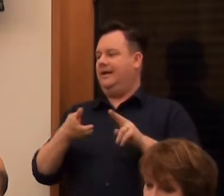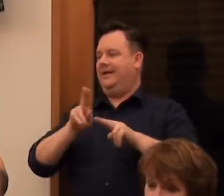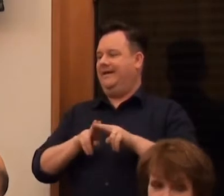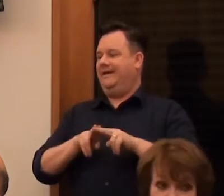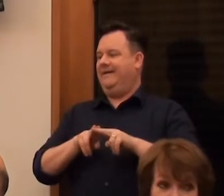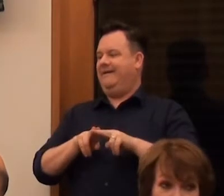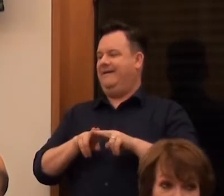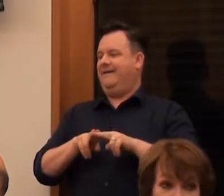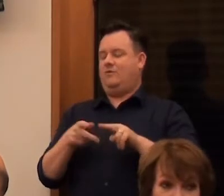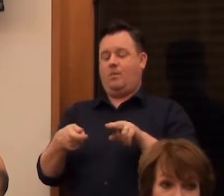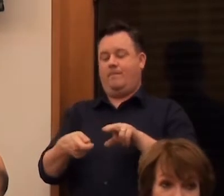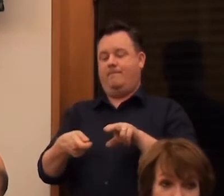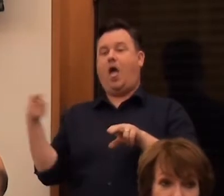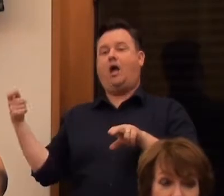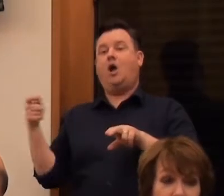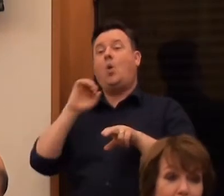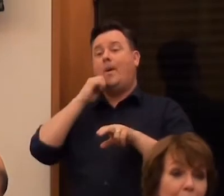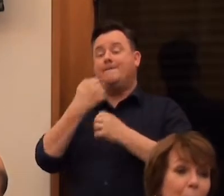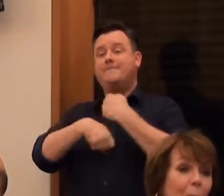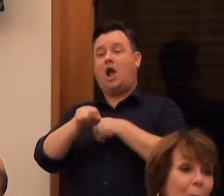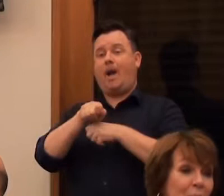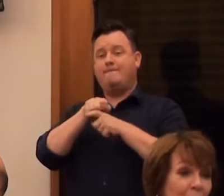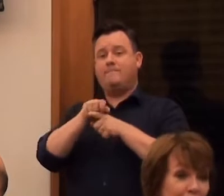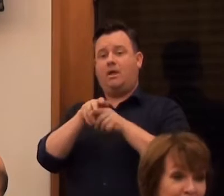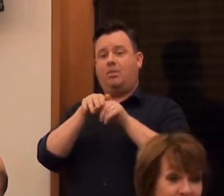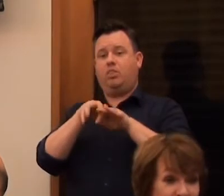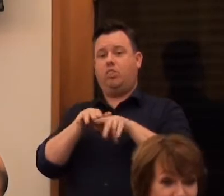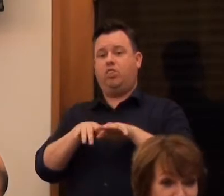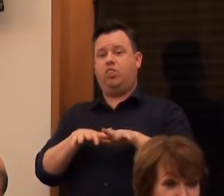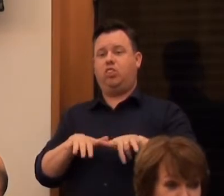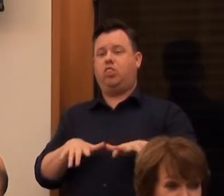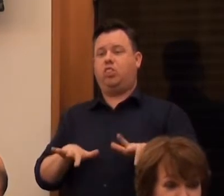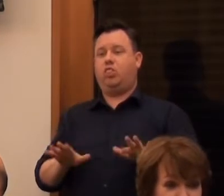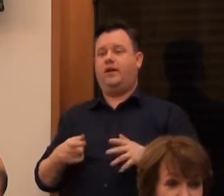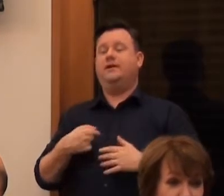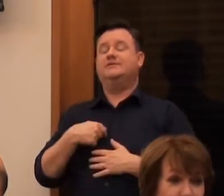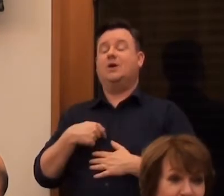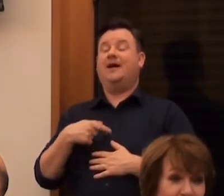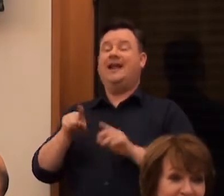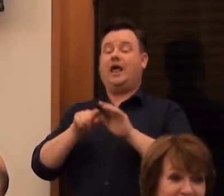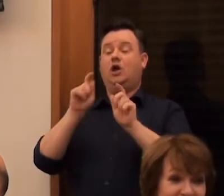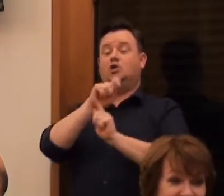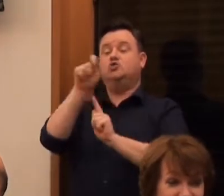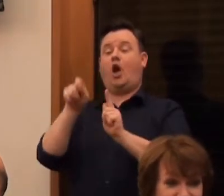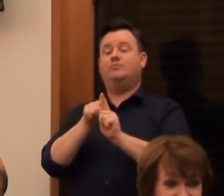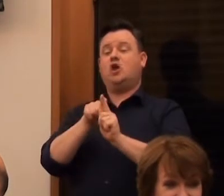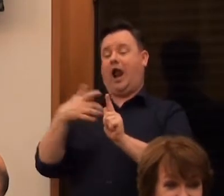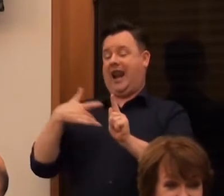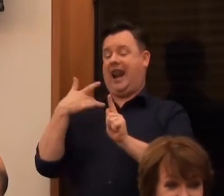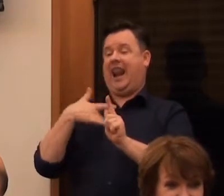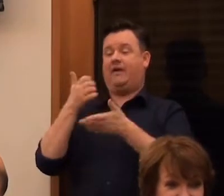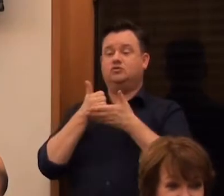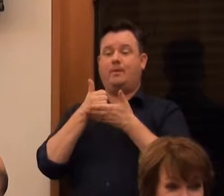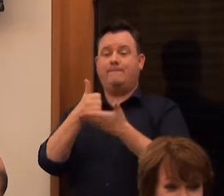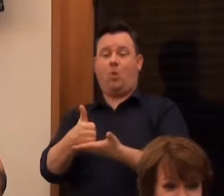it turns into a pool of blood. So it's like a sculpture on life support. You need to